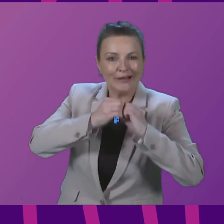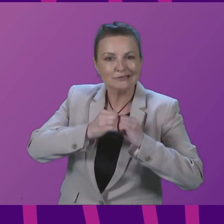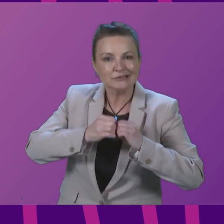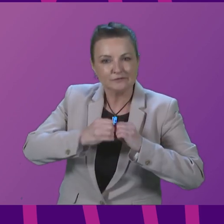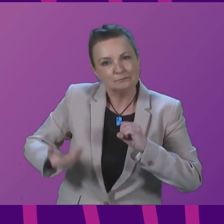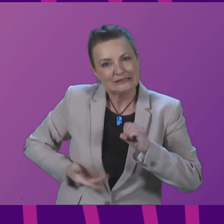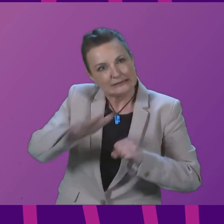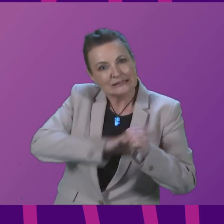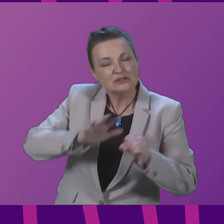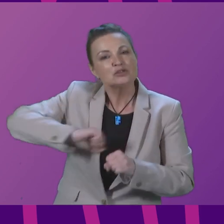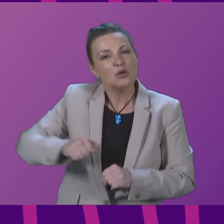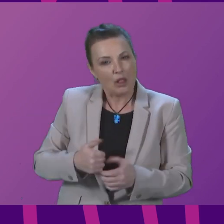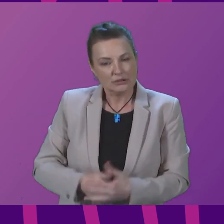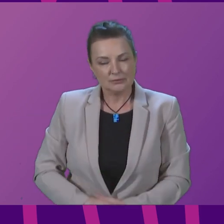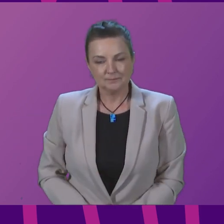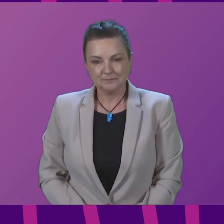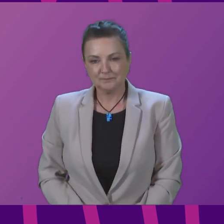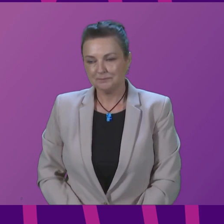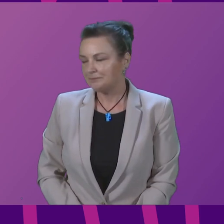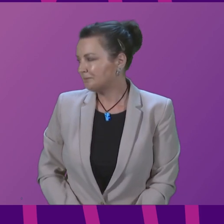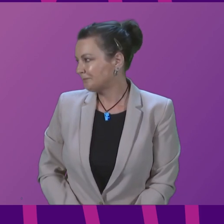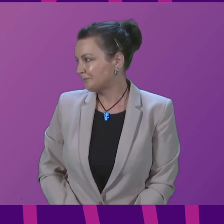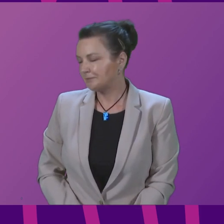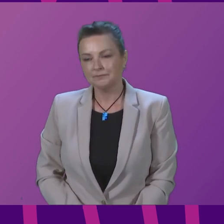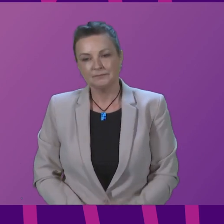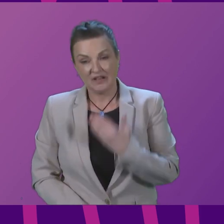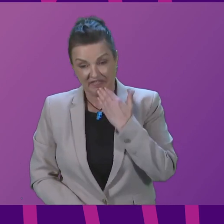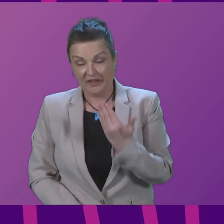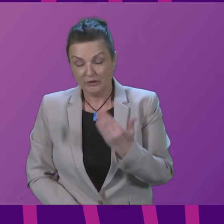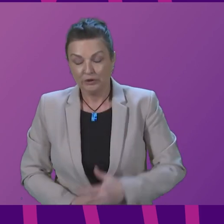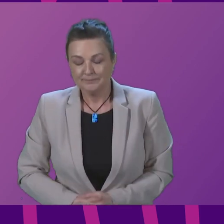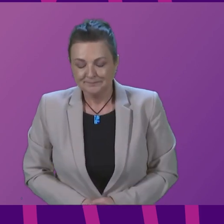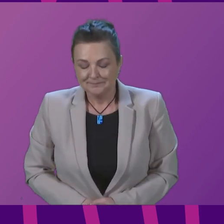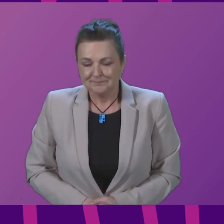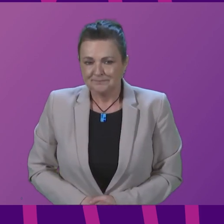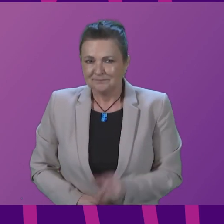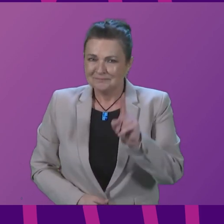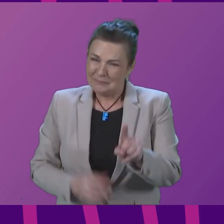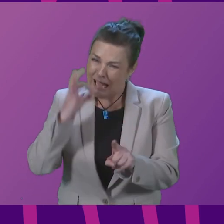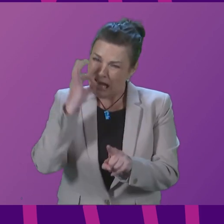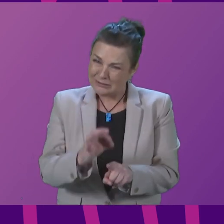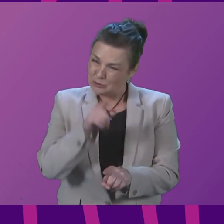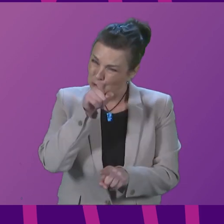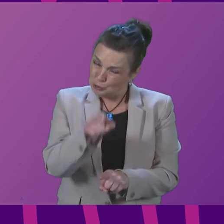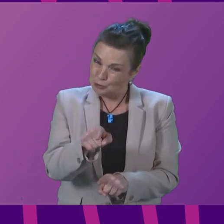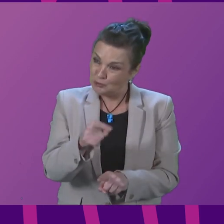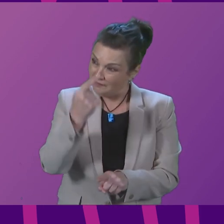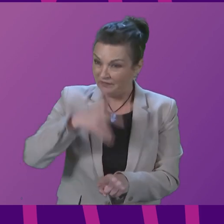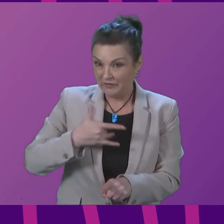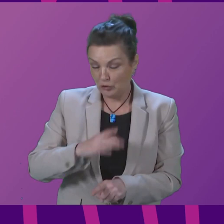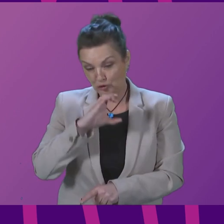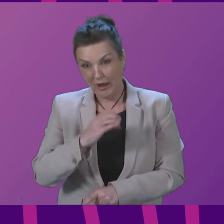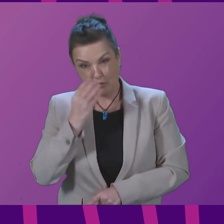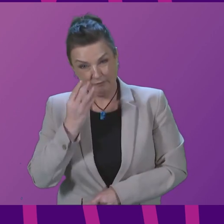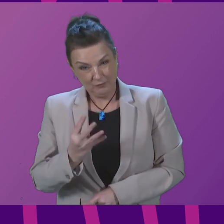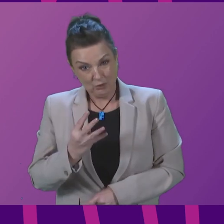Thank you for that answer. Does the First Minister share my concern that Channel 4 is currently under threat from a Tory government that appears